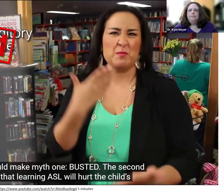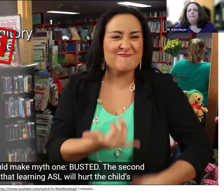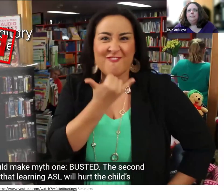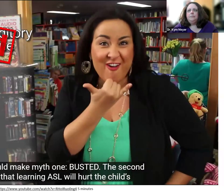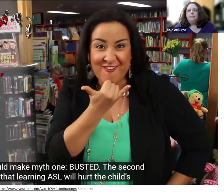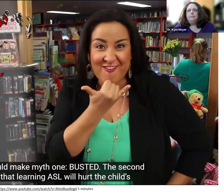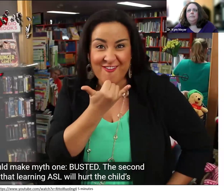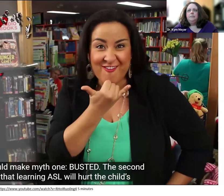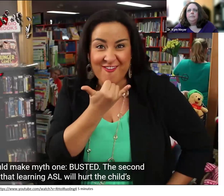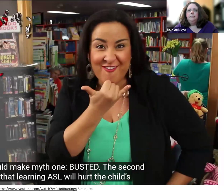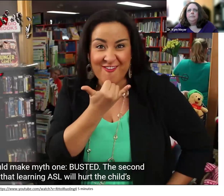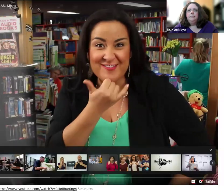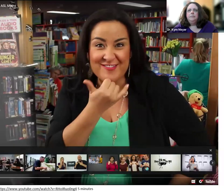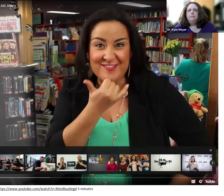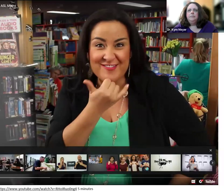busting.